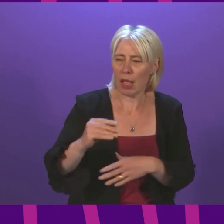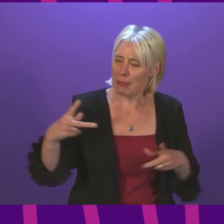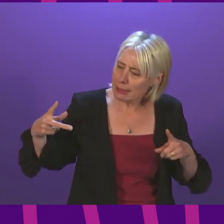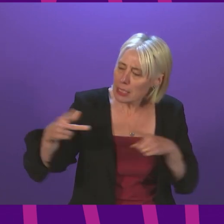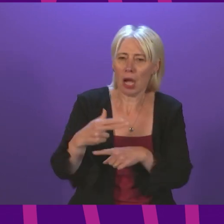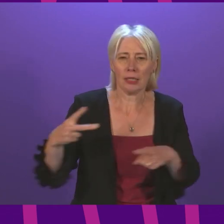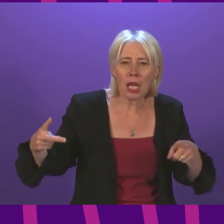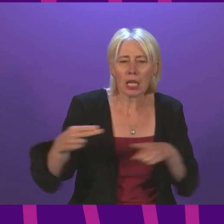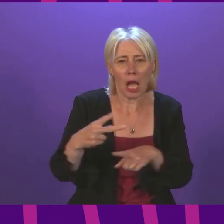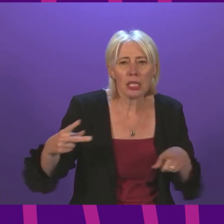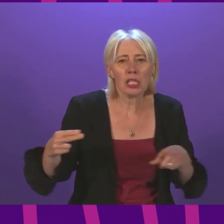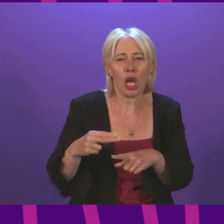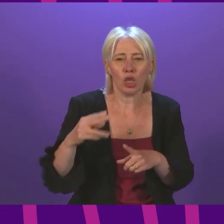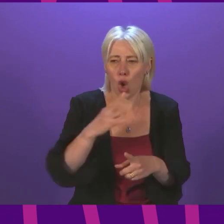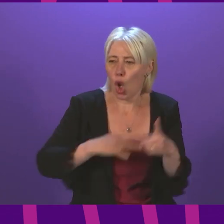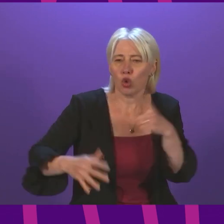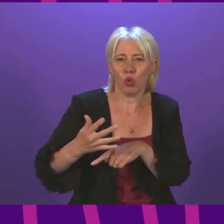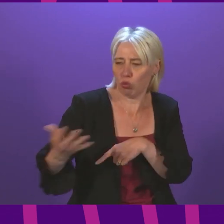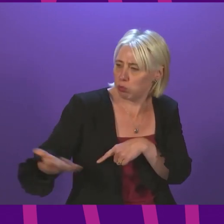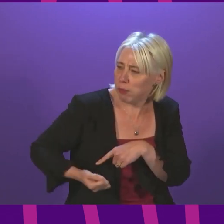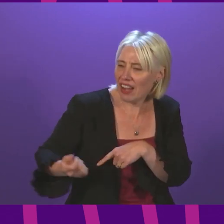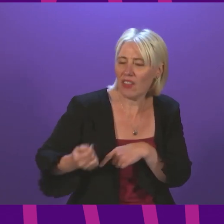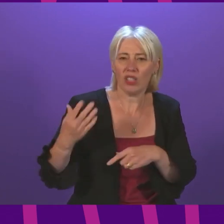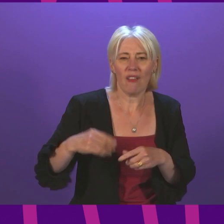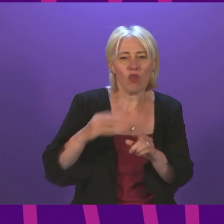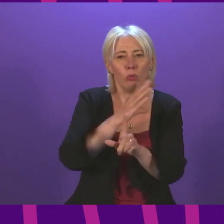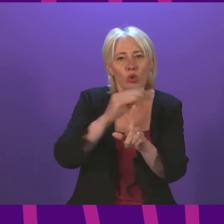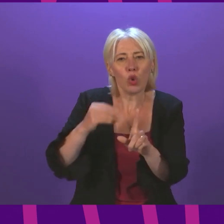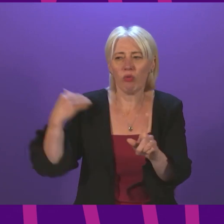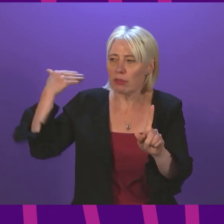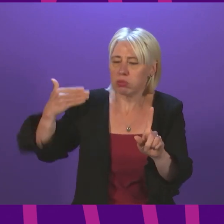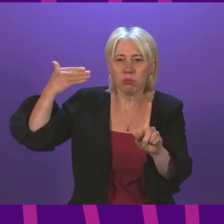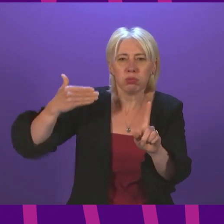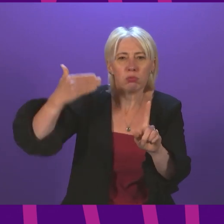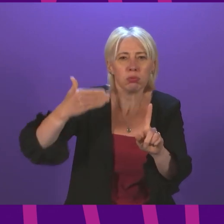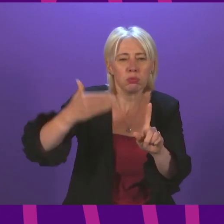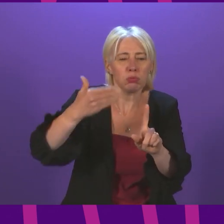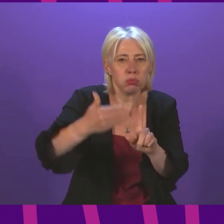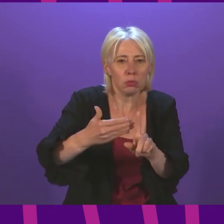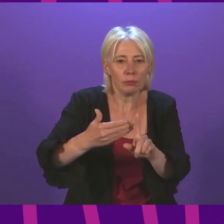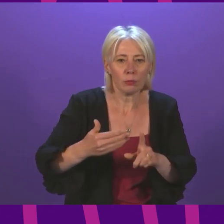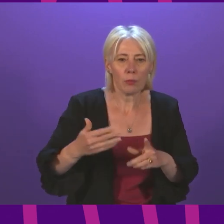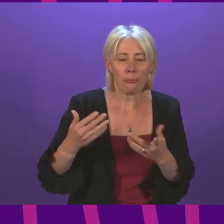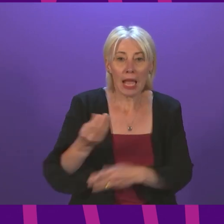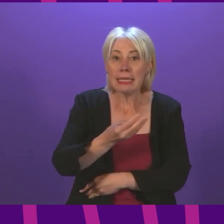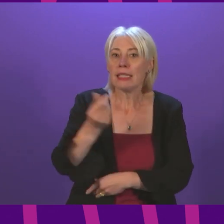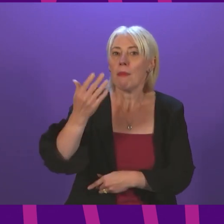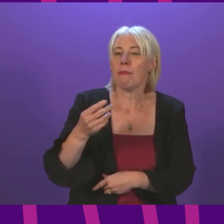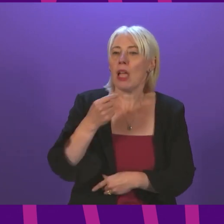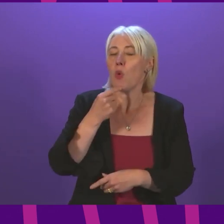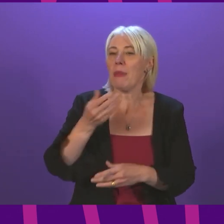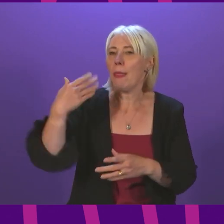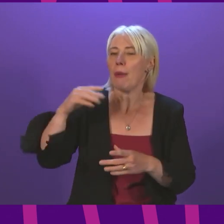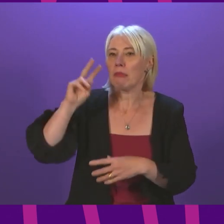cuts to social security by successive UK Tory chancellors, some of them are now changing their minds about it,